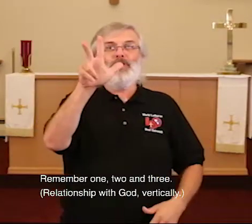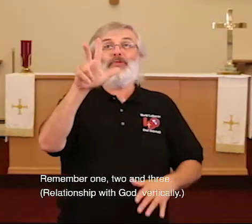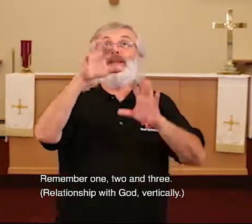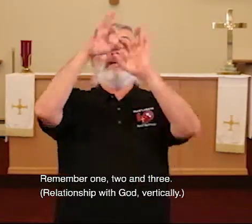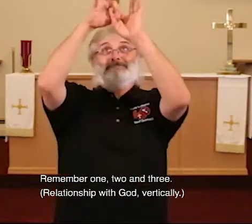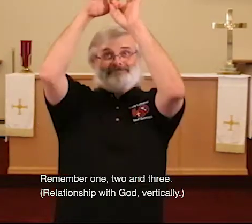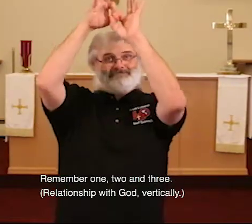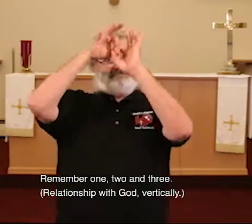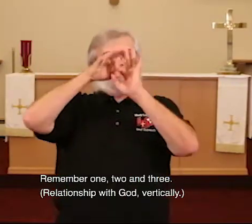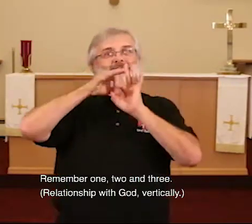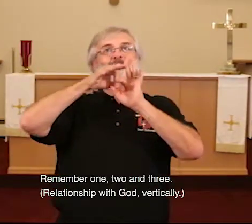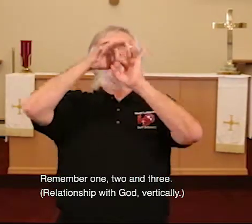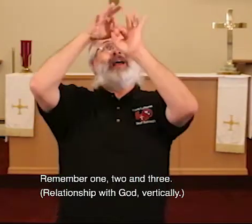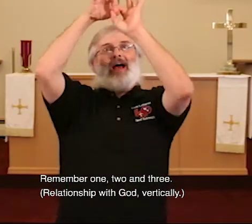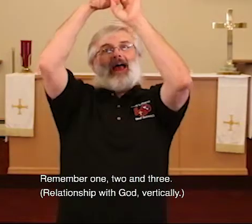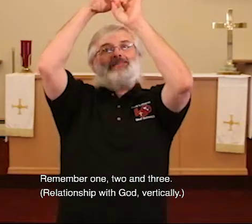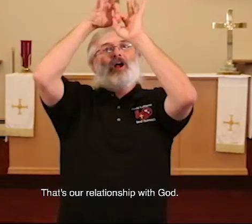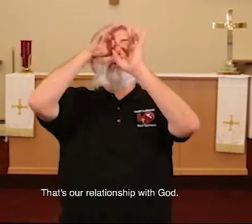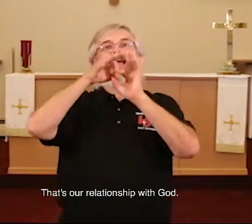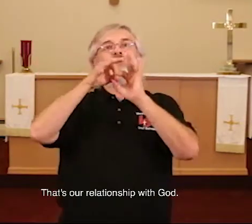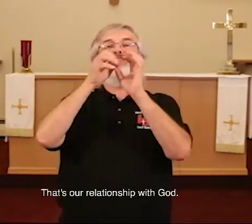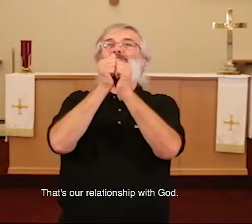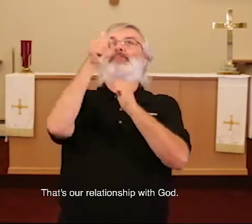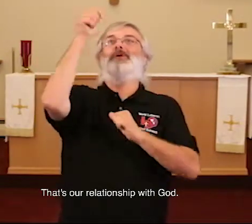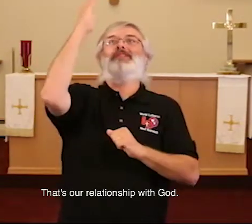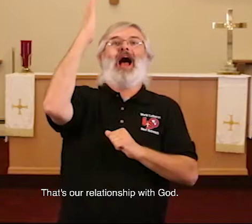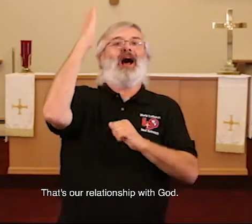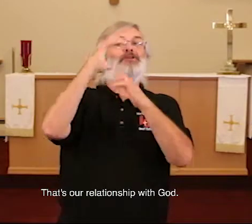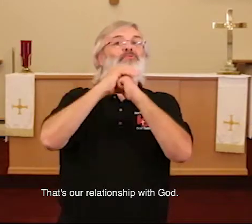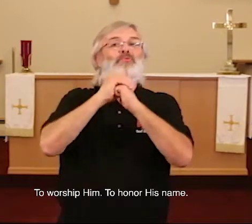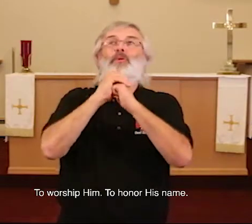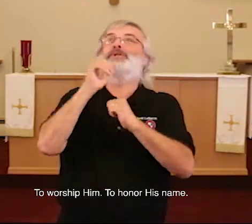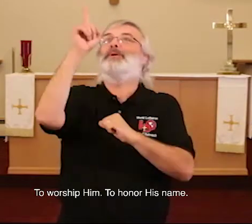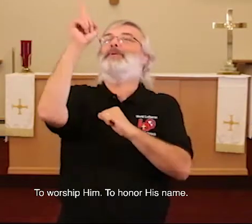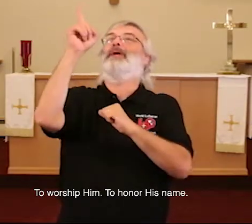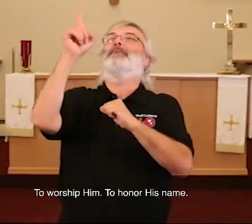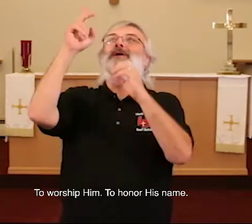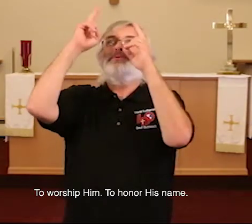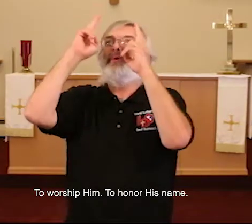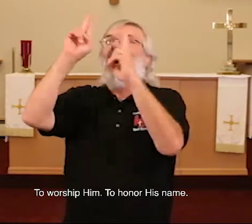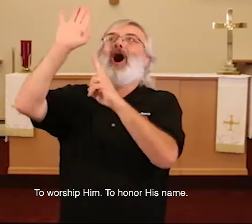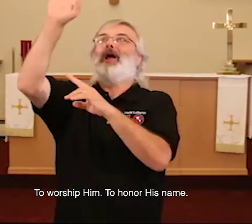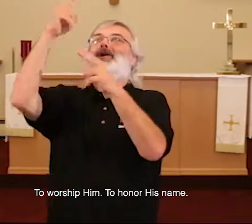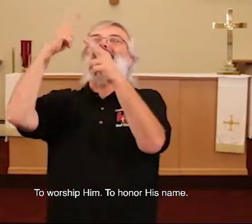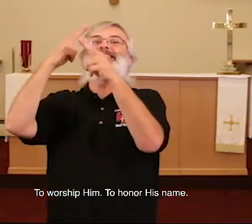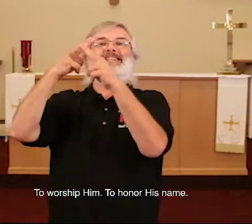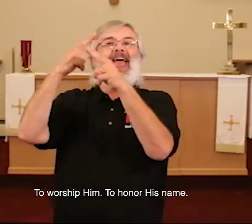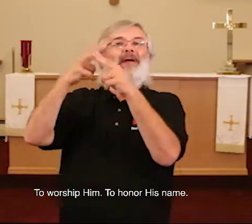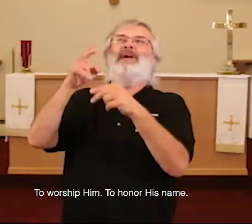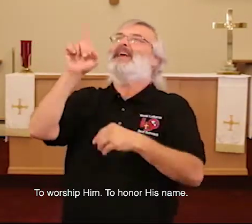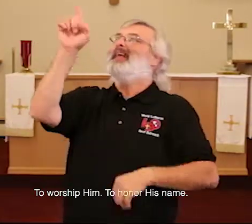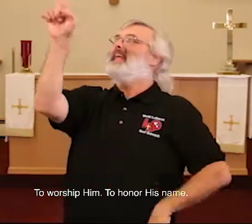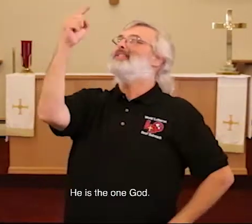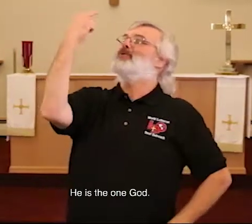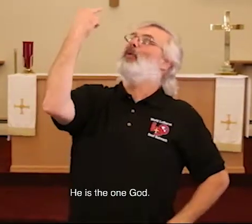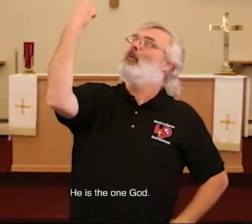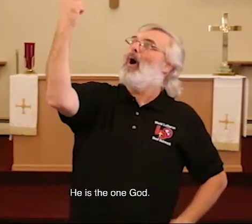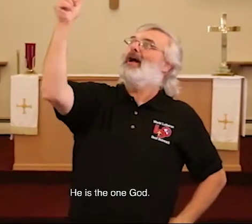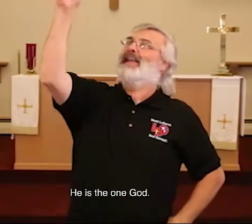two, and three. That's our relationship with God, to worship him, to honor his name. He is the one